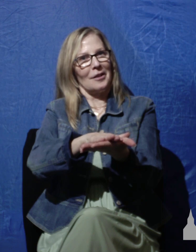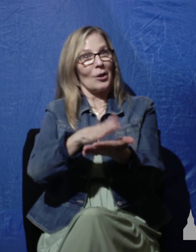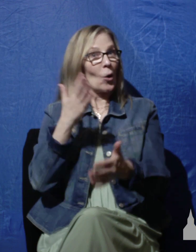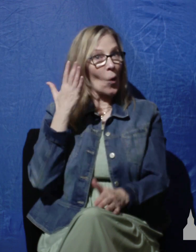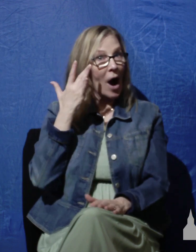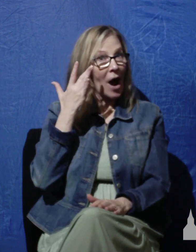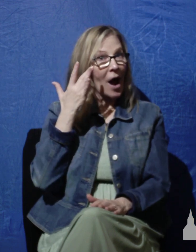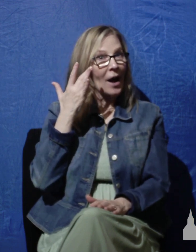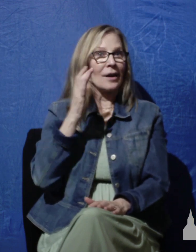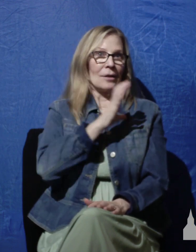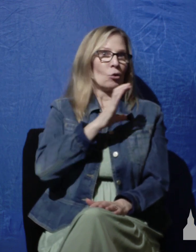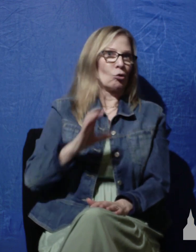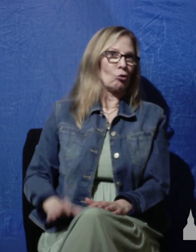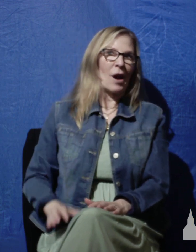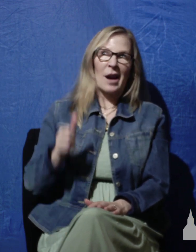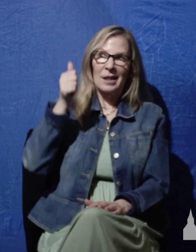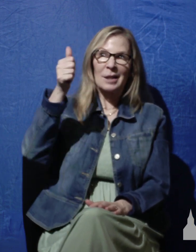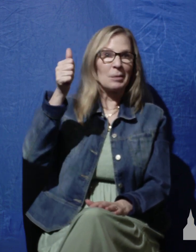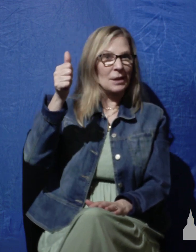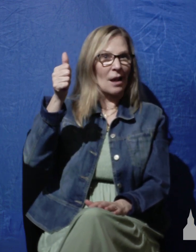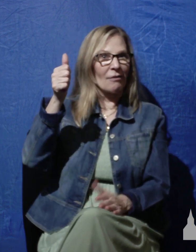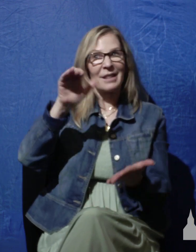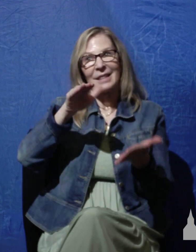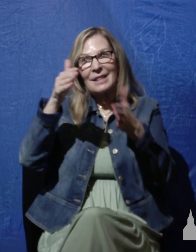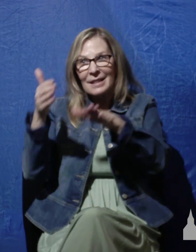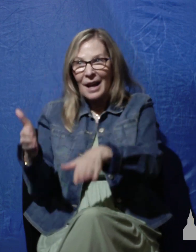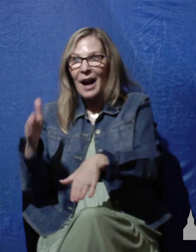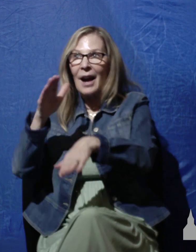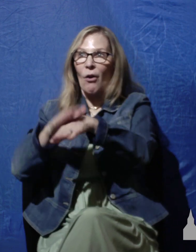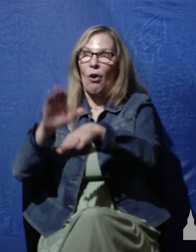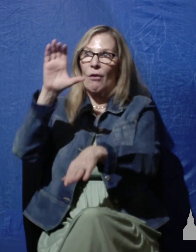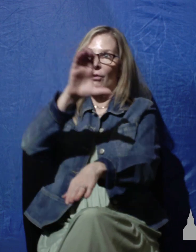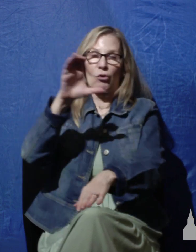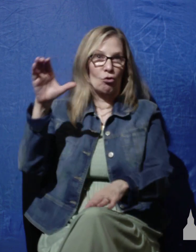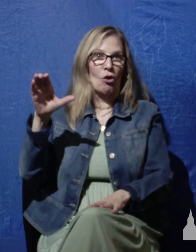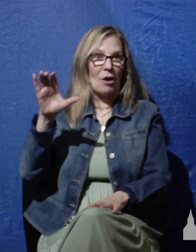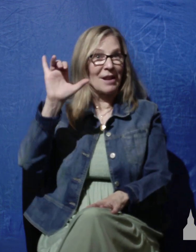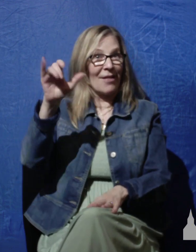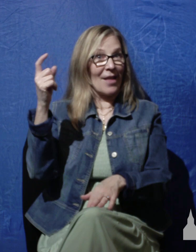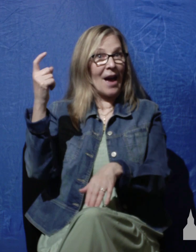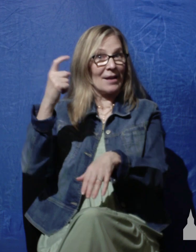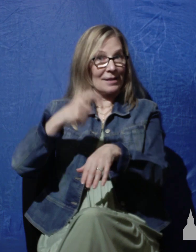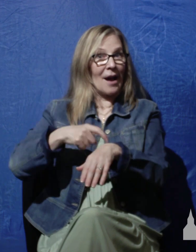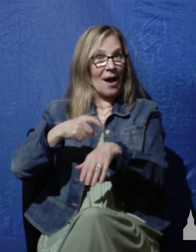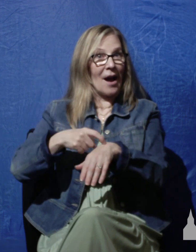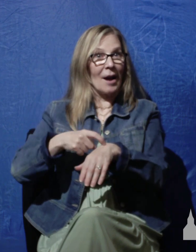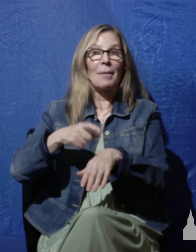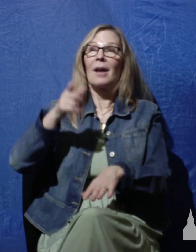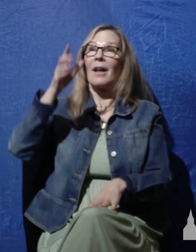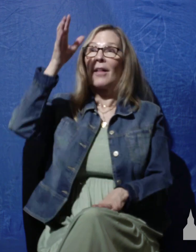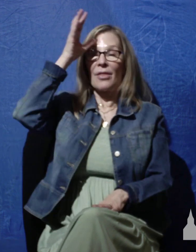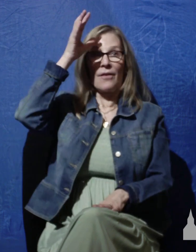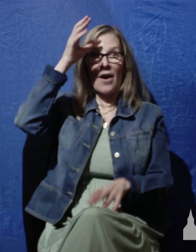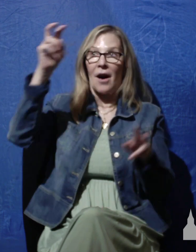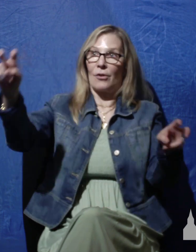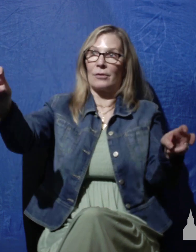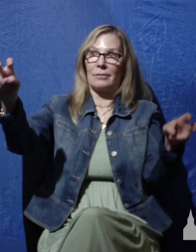died on the cross for us. And at that time, the Father imputed our sin to Christ. He